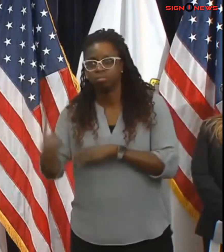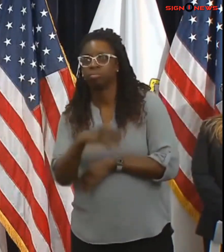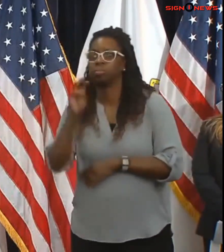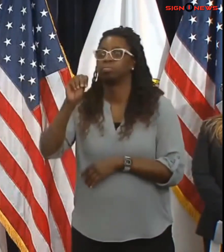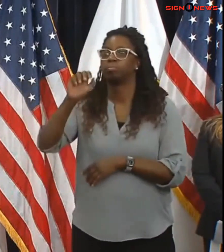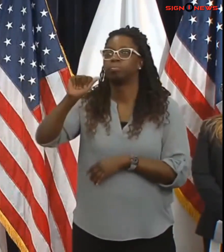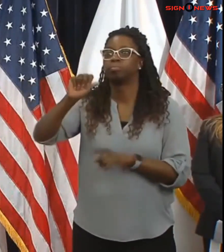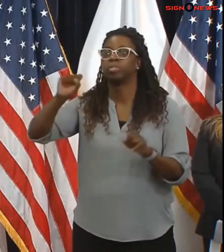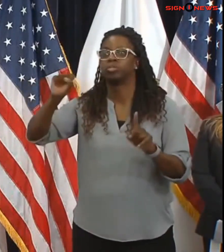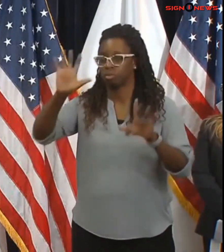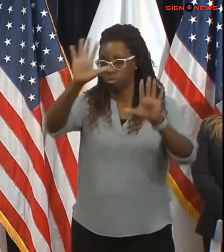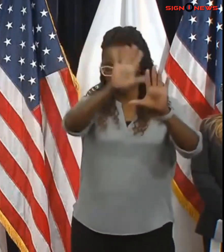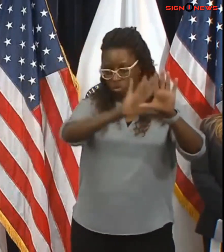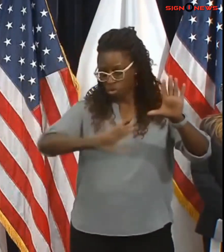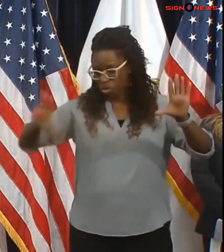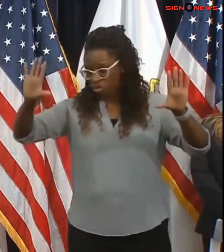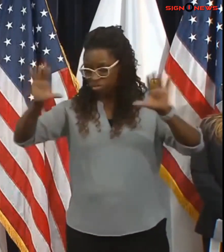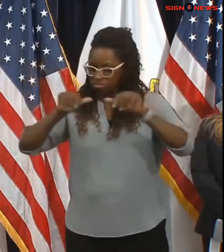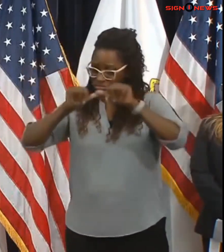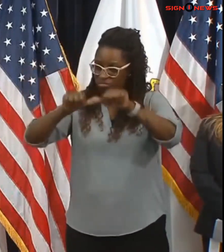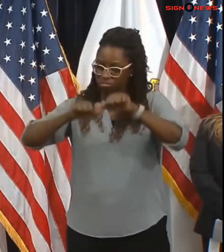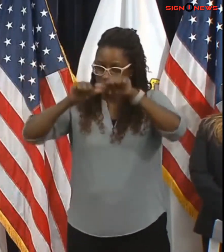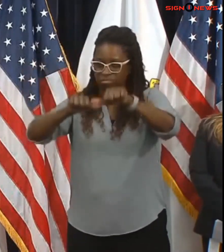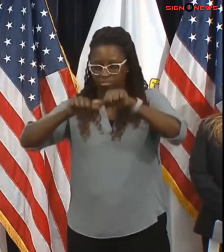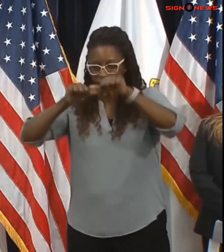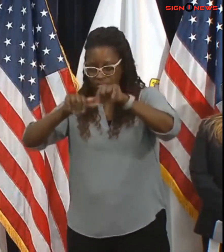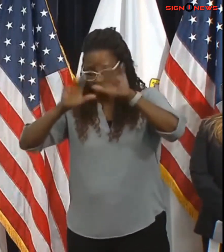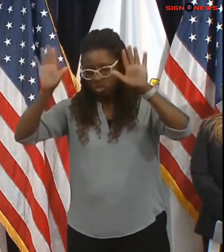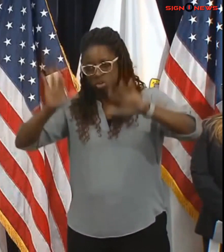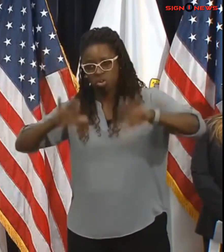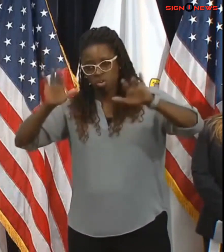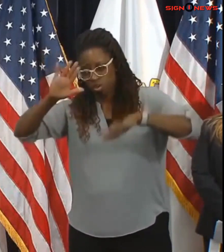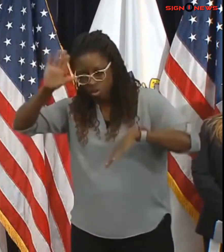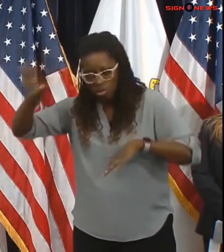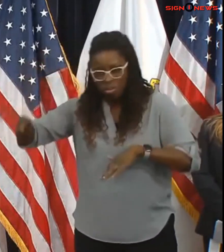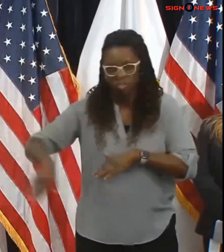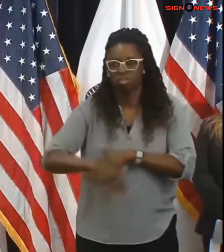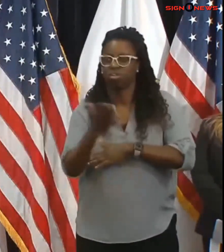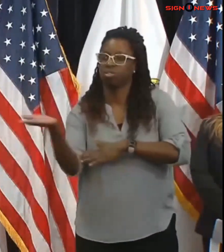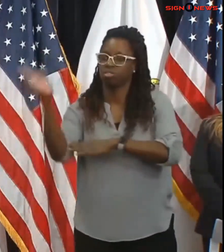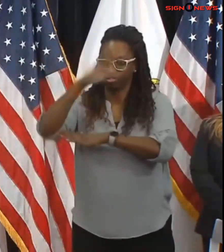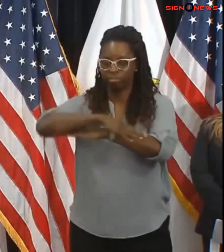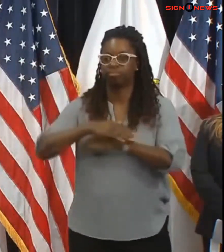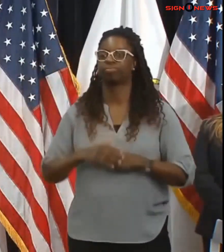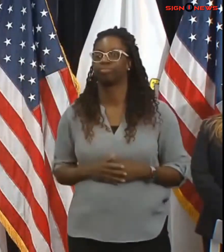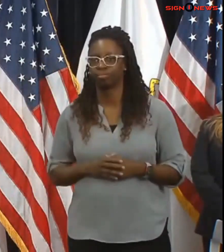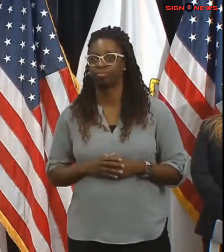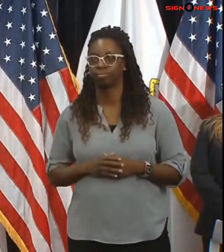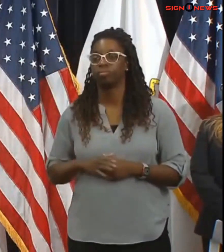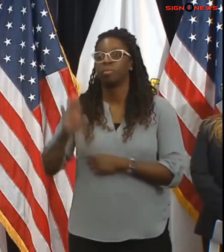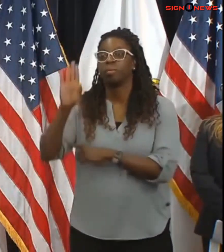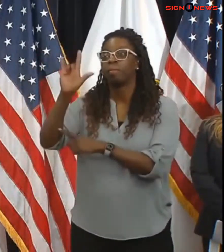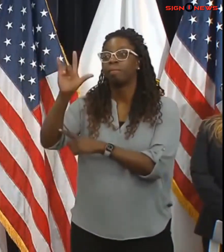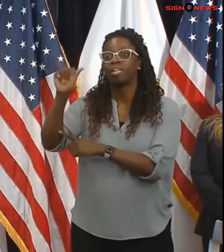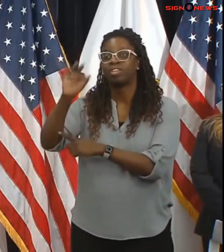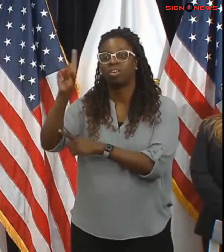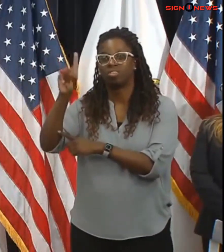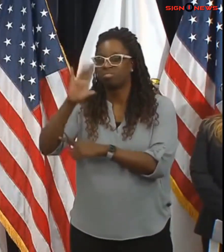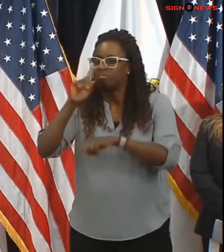The entire state is expected to get snow with blizzard conditions expected in coastal areas including the